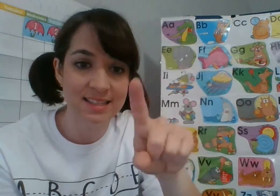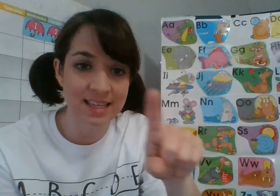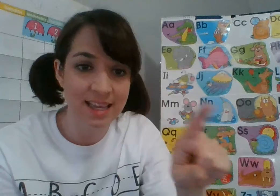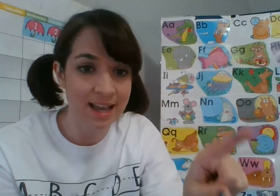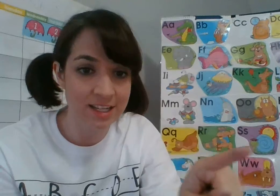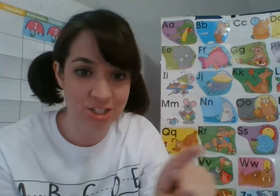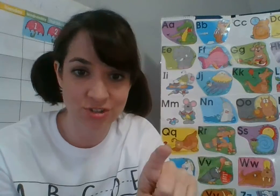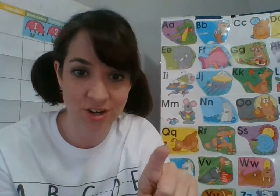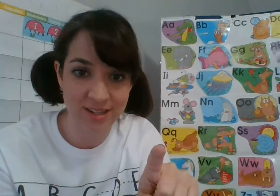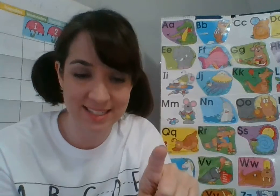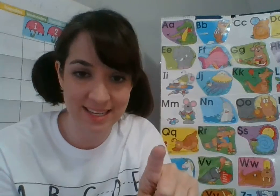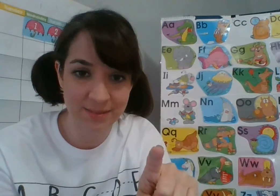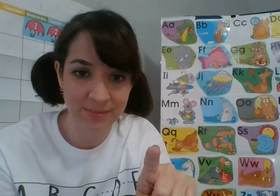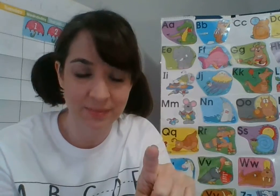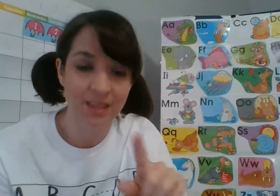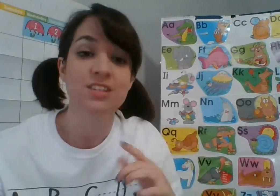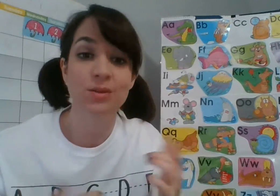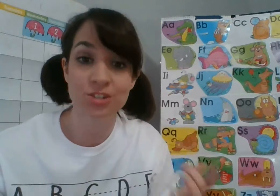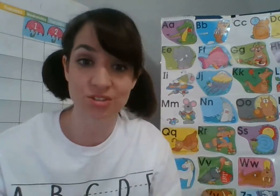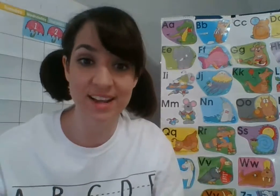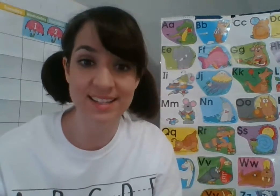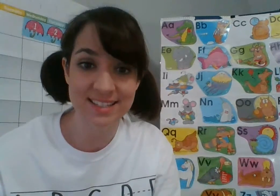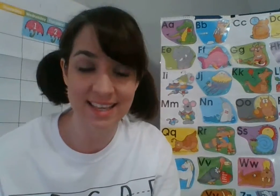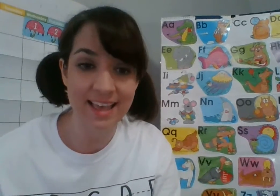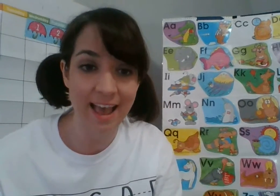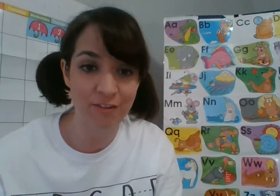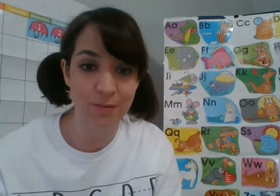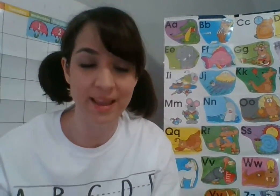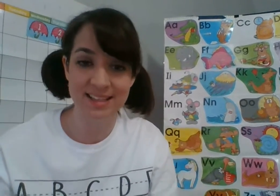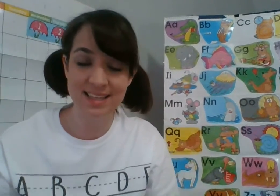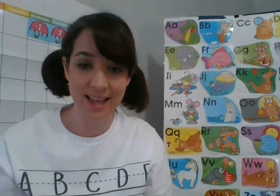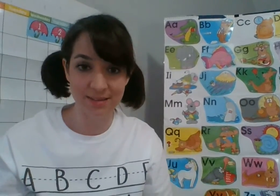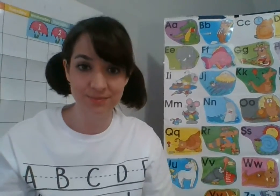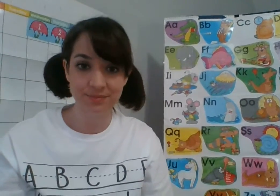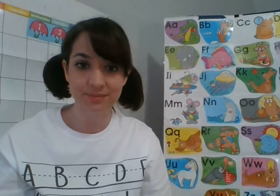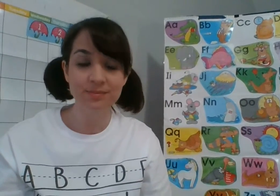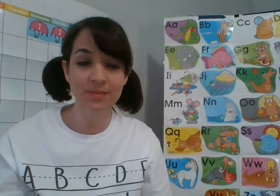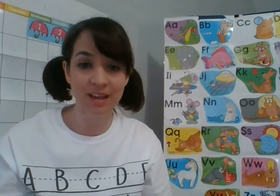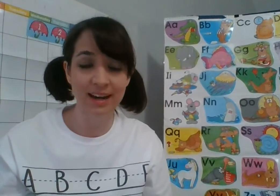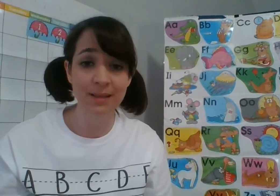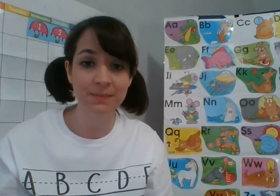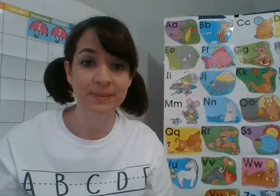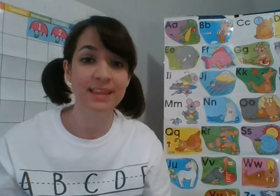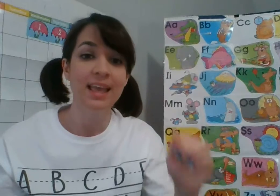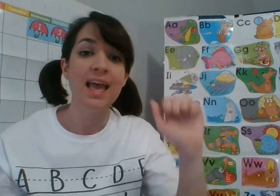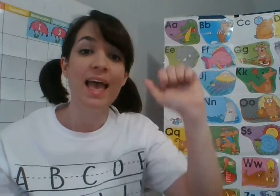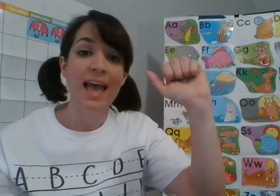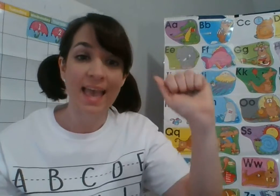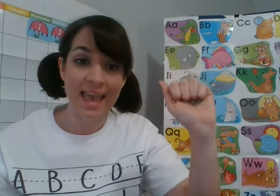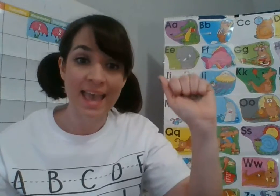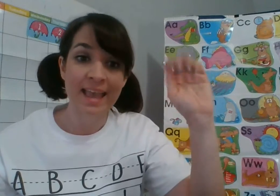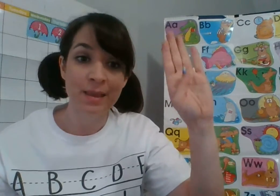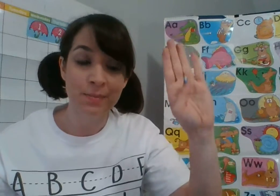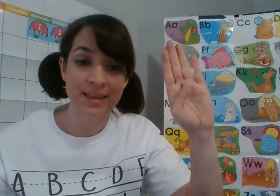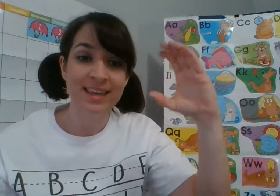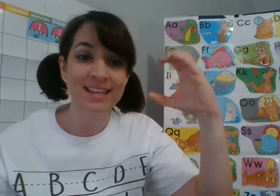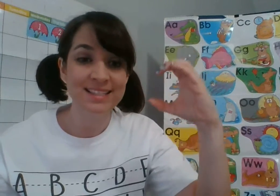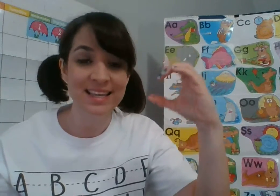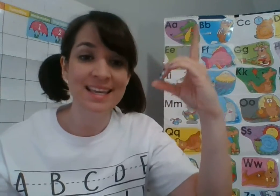Z. I just draw Z. So would you like to sing the alphabet in time? All right. A, B, C,